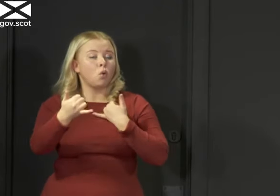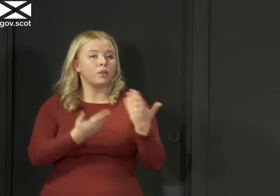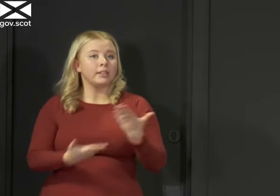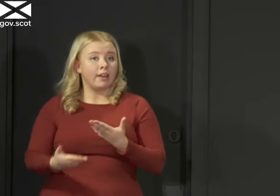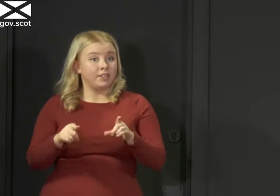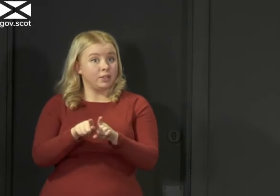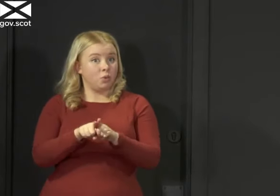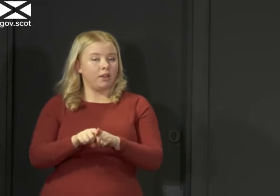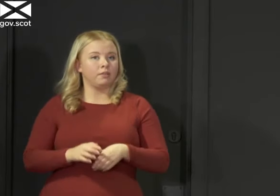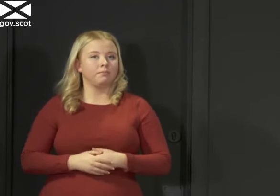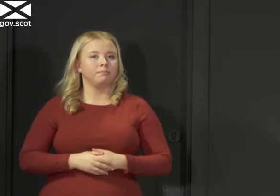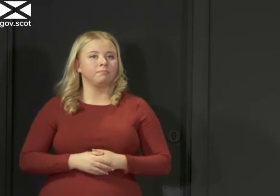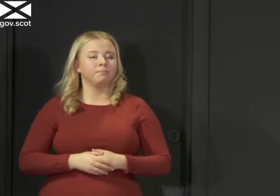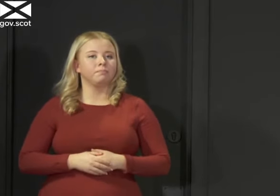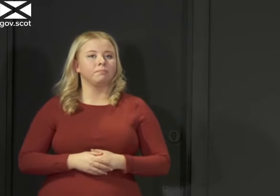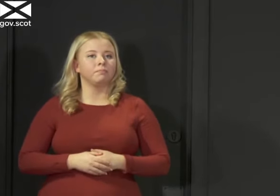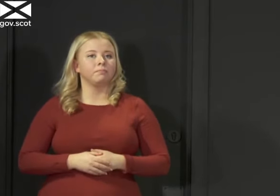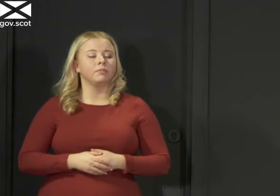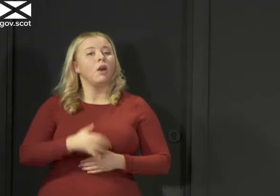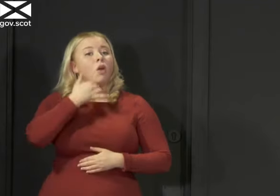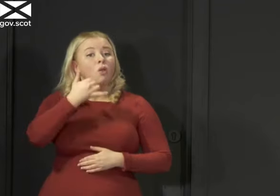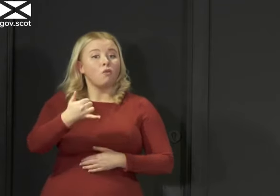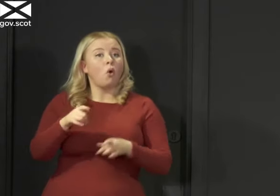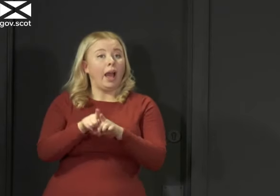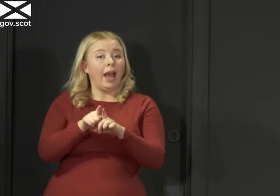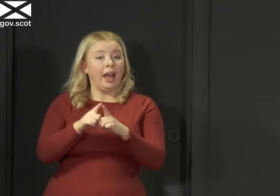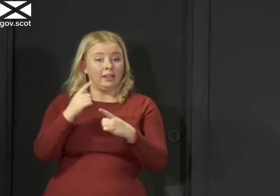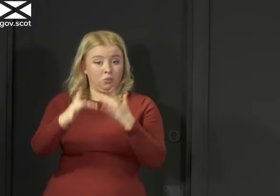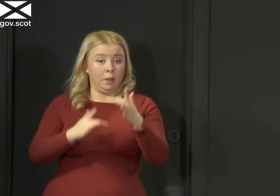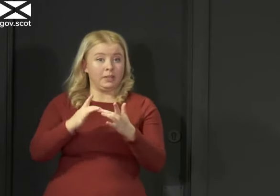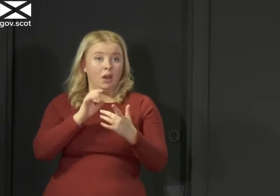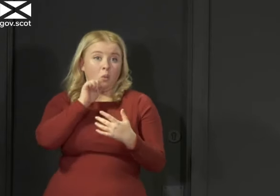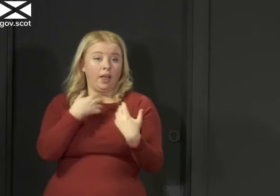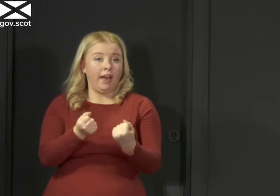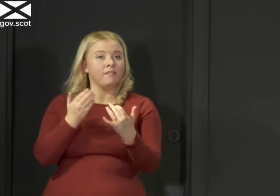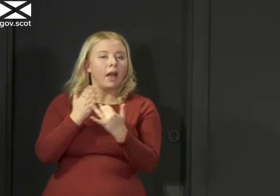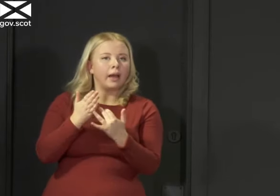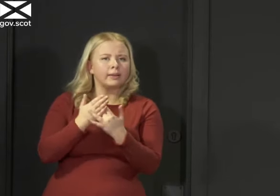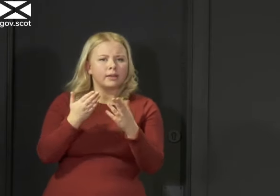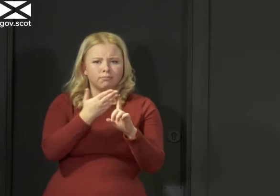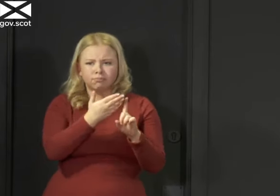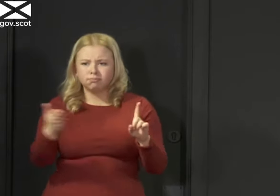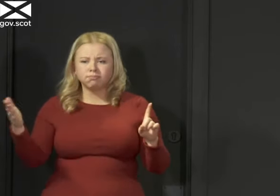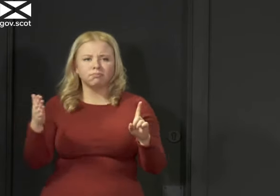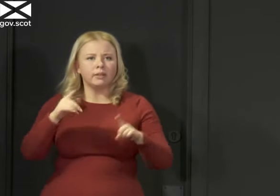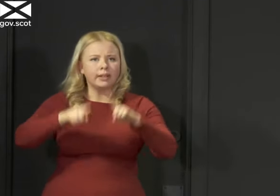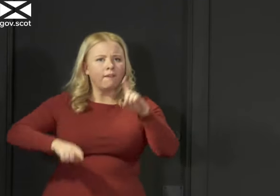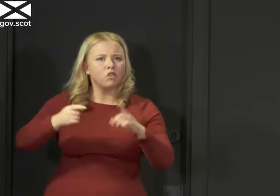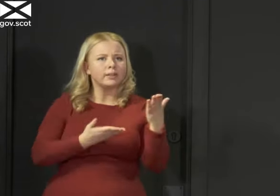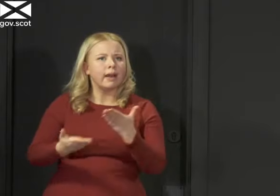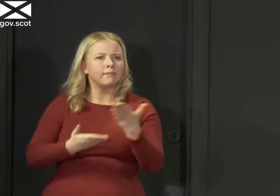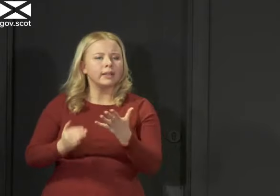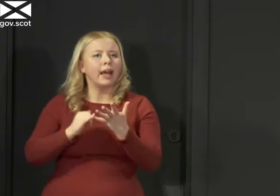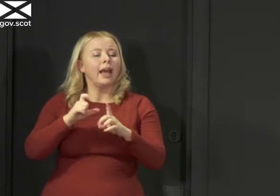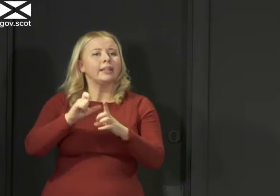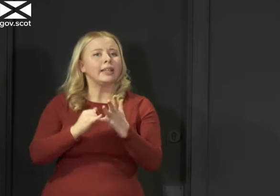in a couple of moments. The phone line and web resources will provide people with access to a range of services that SDS has